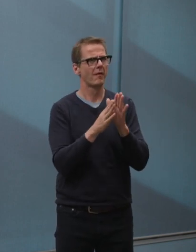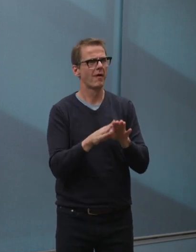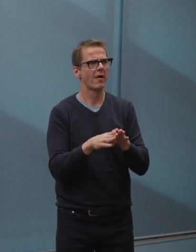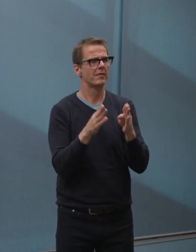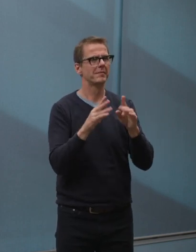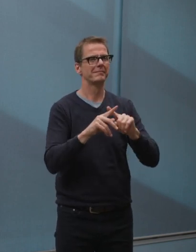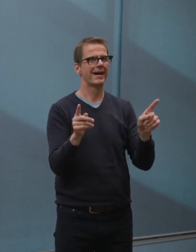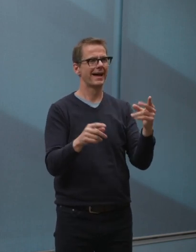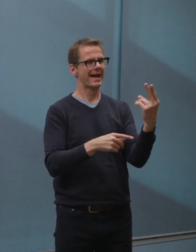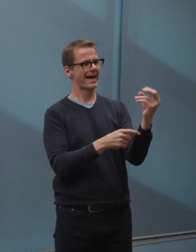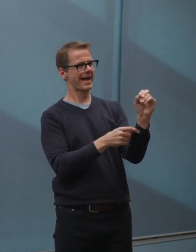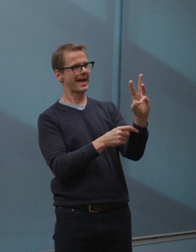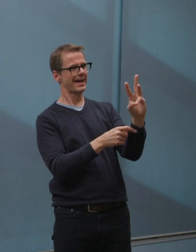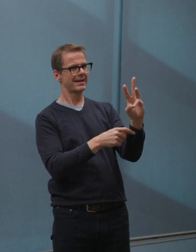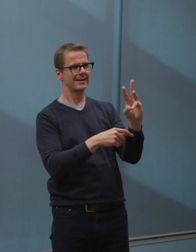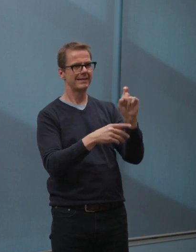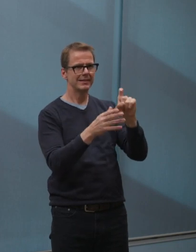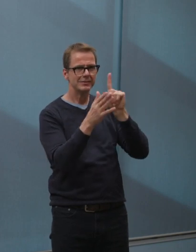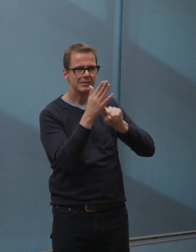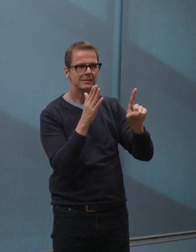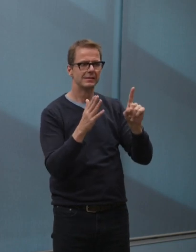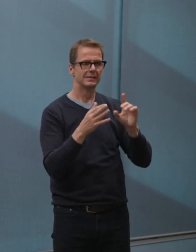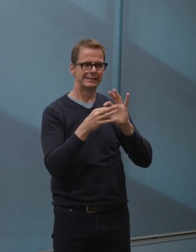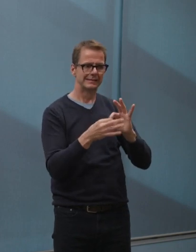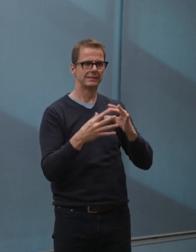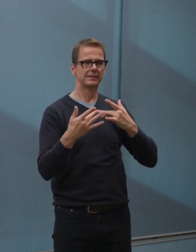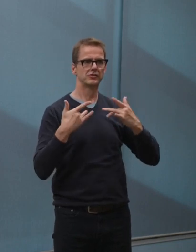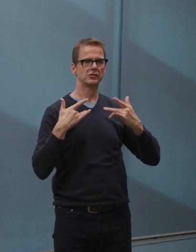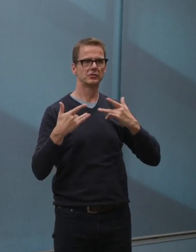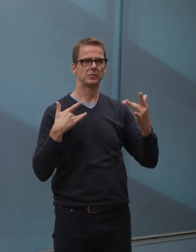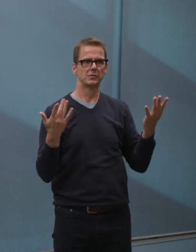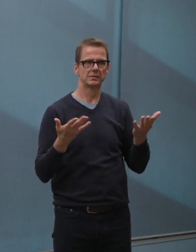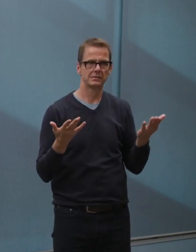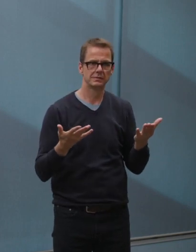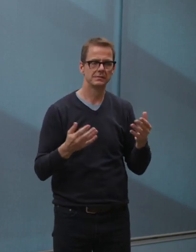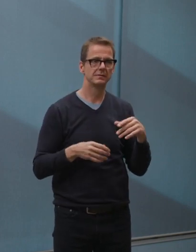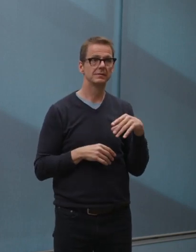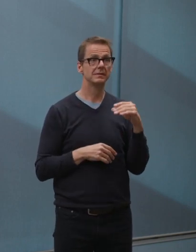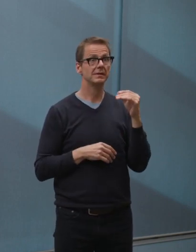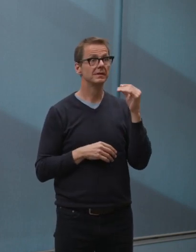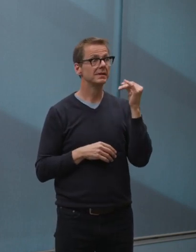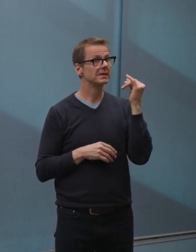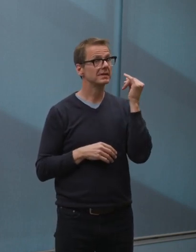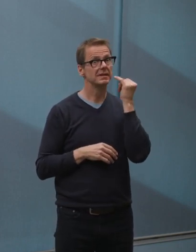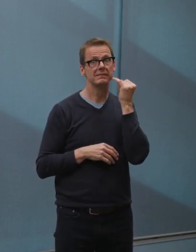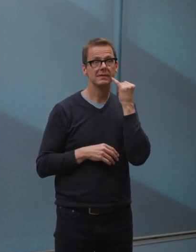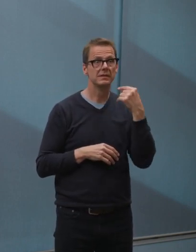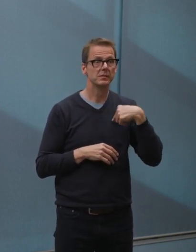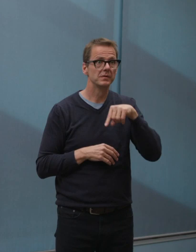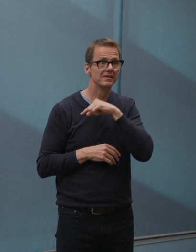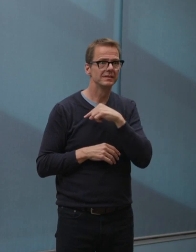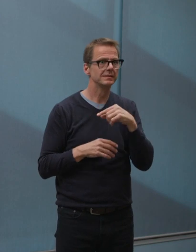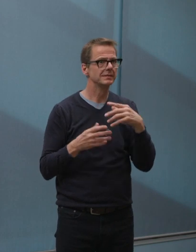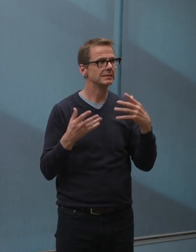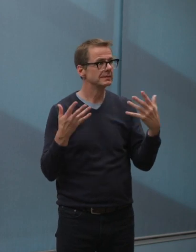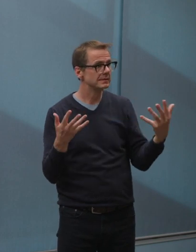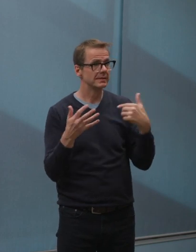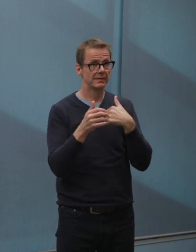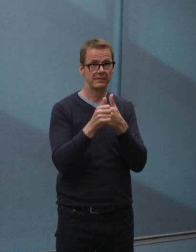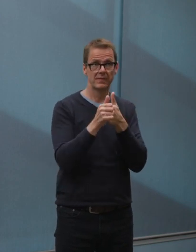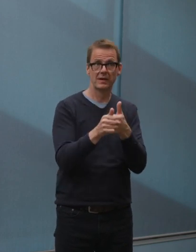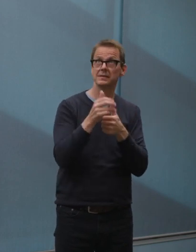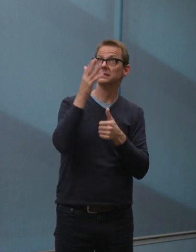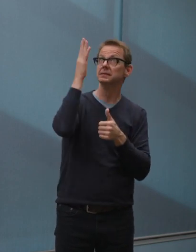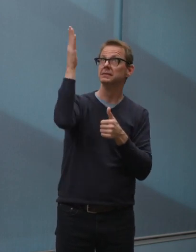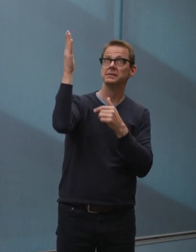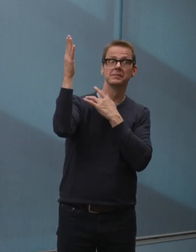us is if we're expected to enforce guidelines or orders that are not clear, that puts our enforcement people in a very difficult